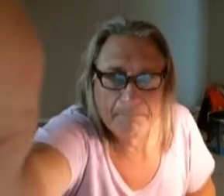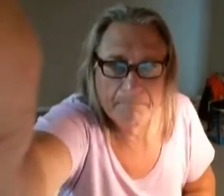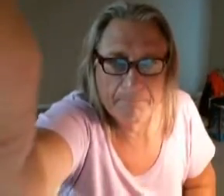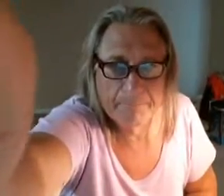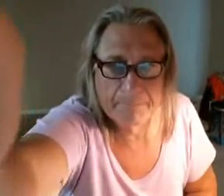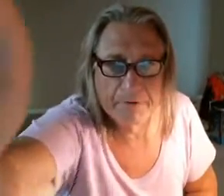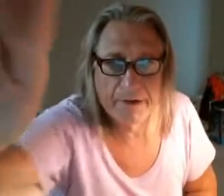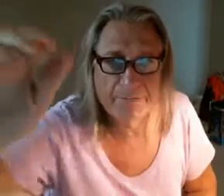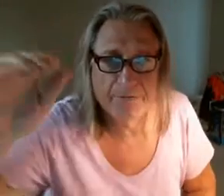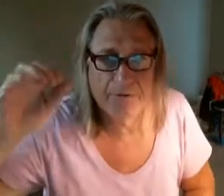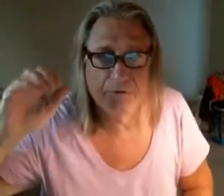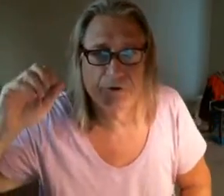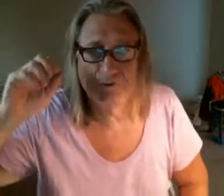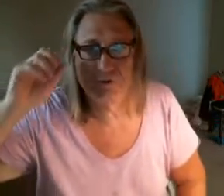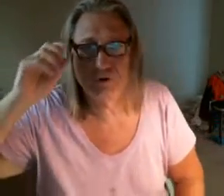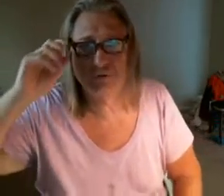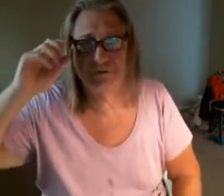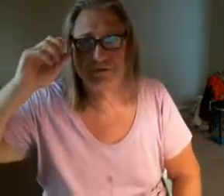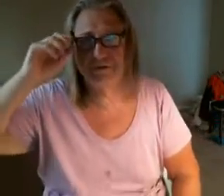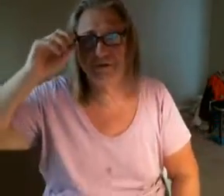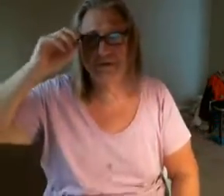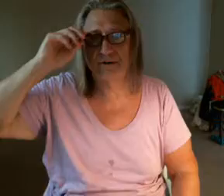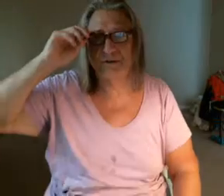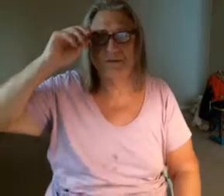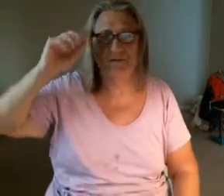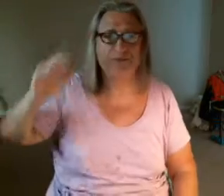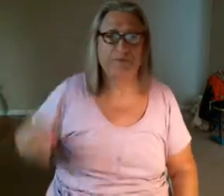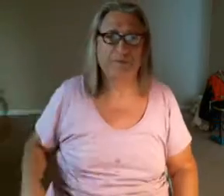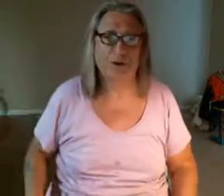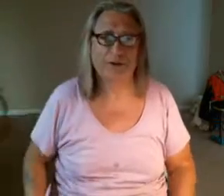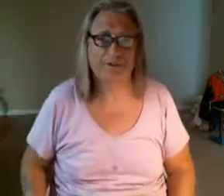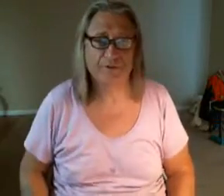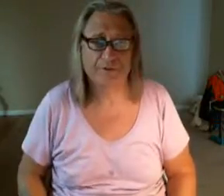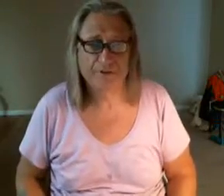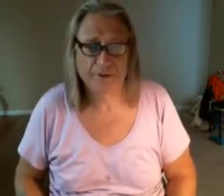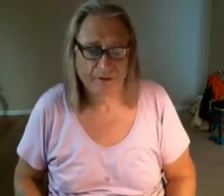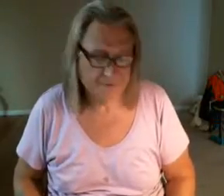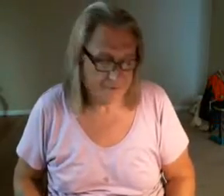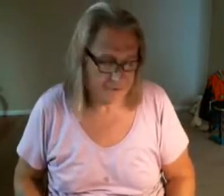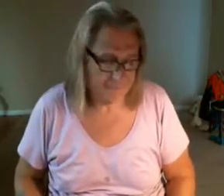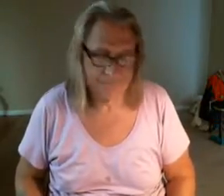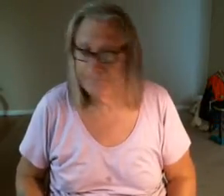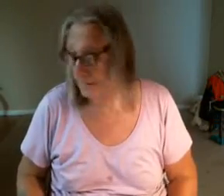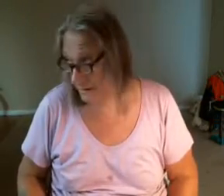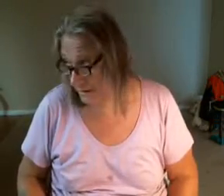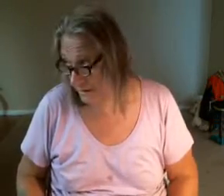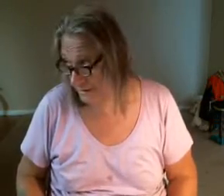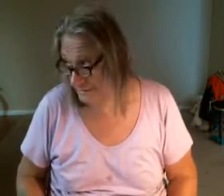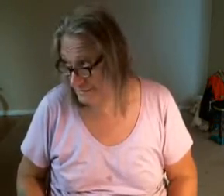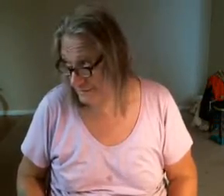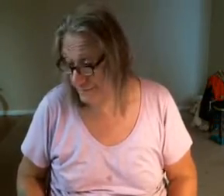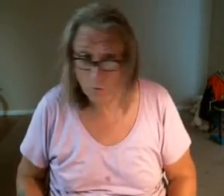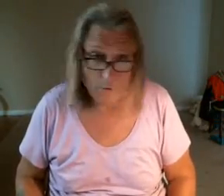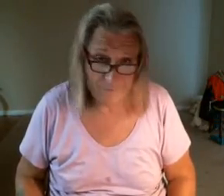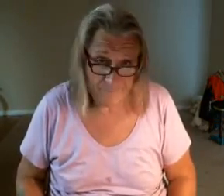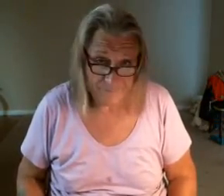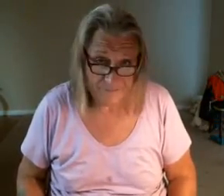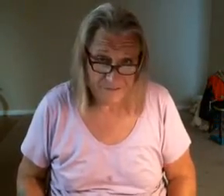Good afternoon YouTubers. This is Francis and it's 4.15